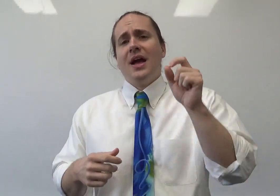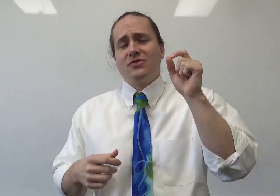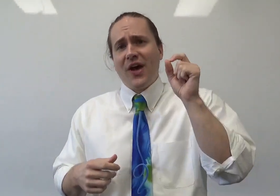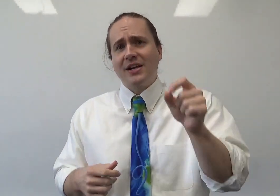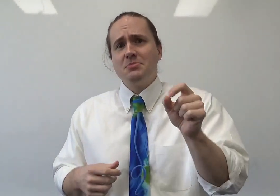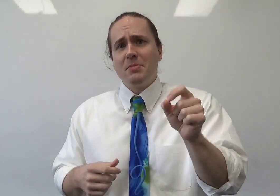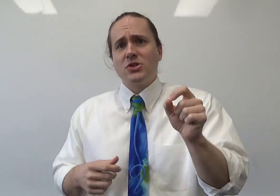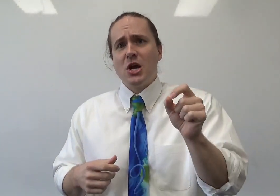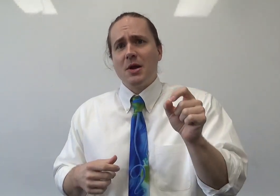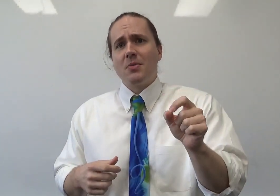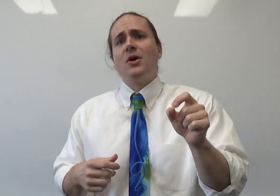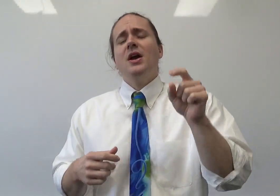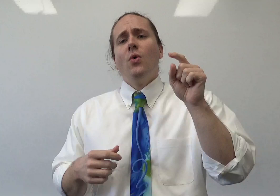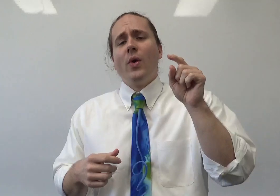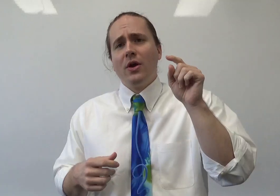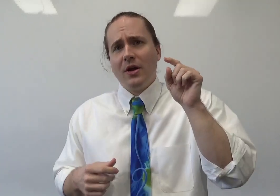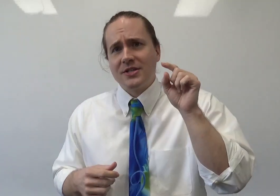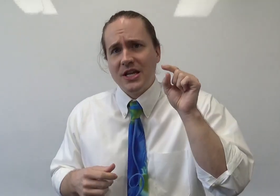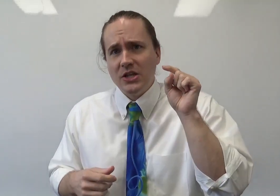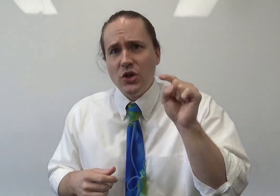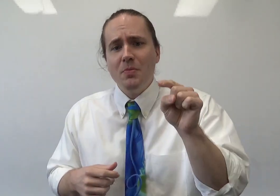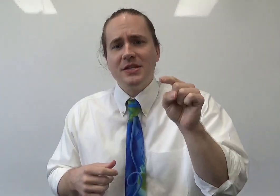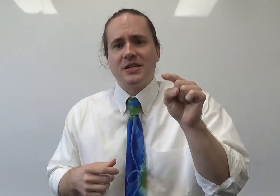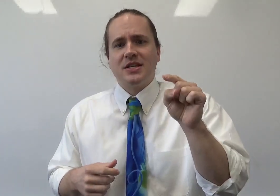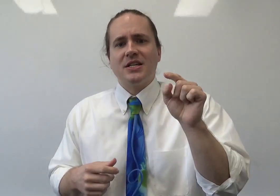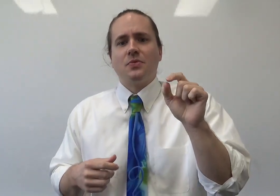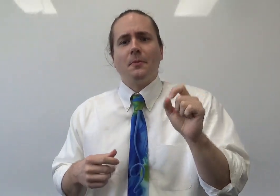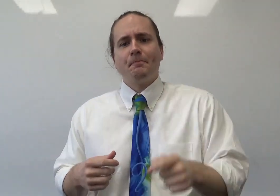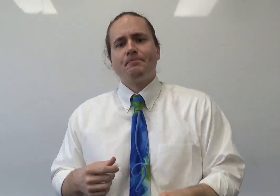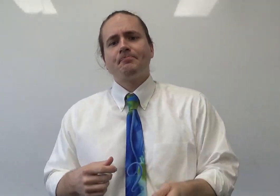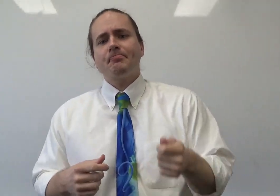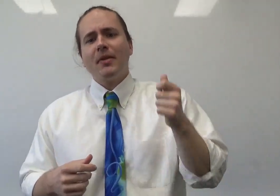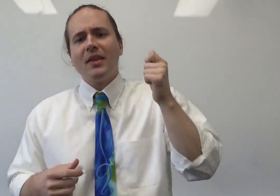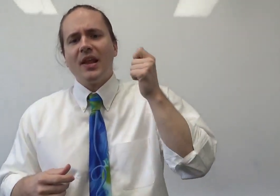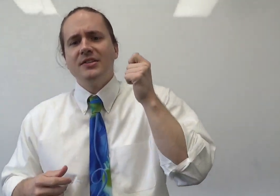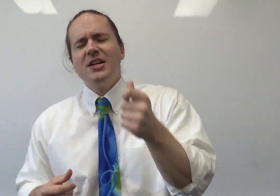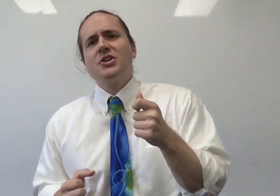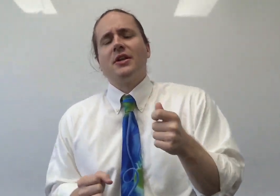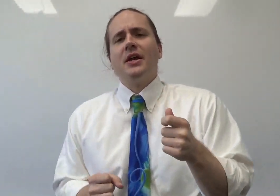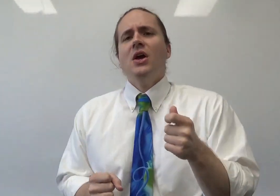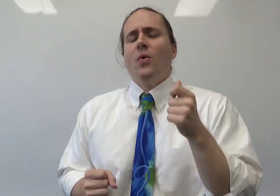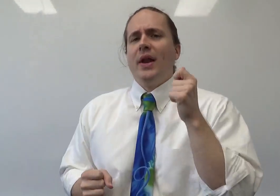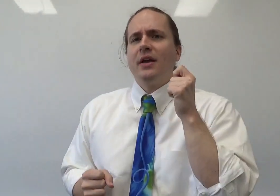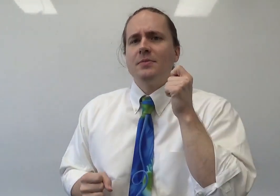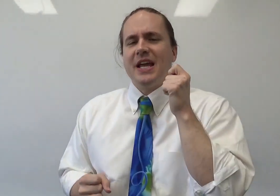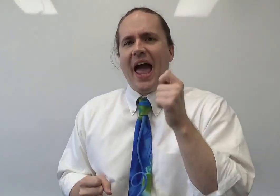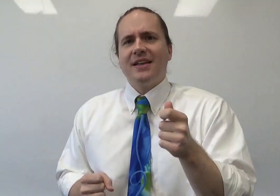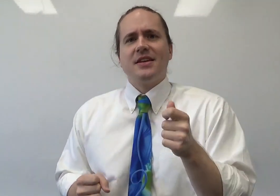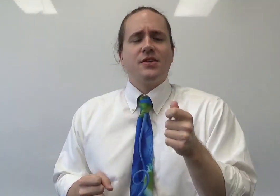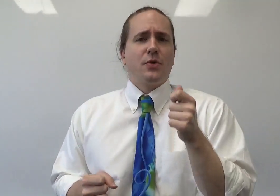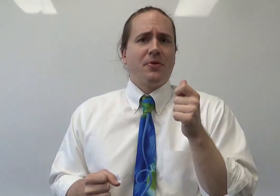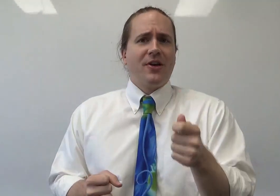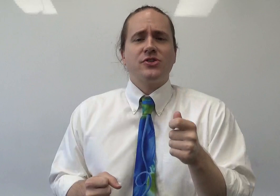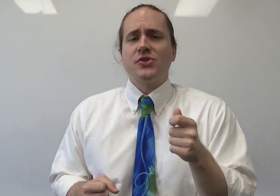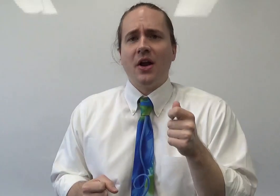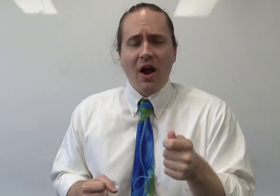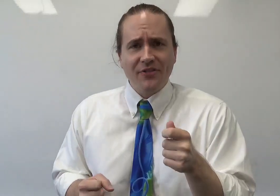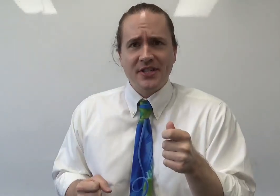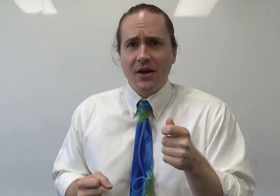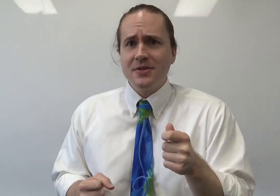As faculty members here at McMurray, we are here to see you be successful. Additionally, when it comes to access of your professors during office hours,